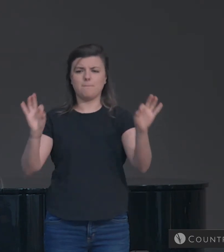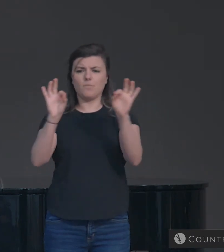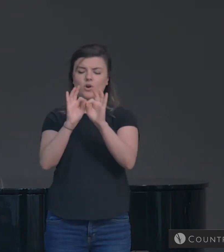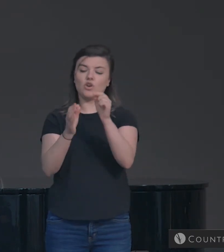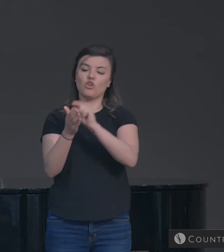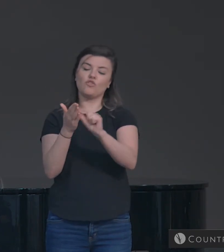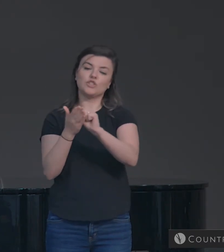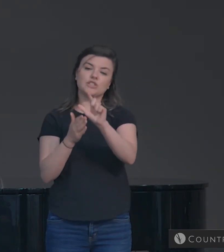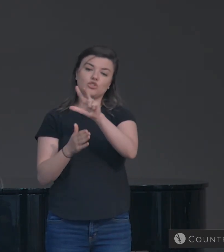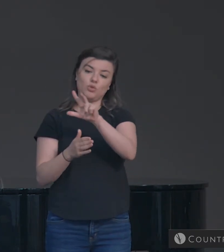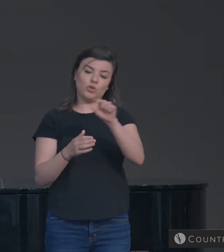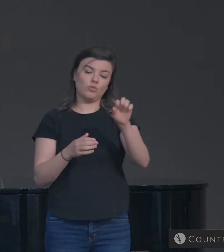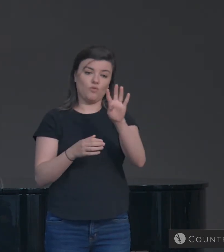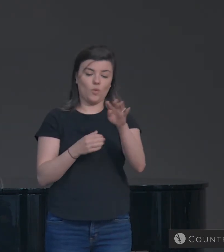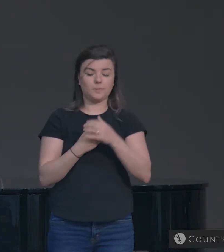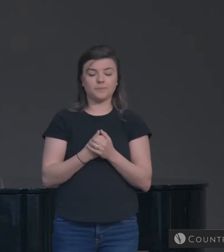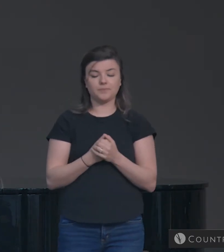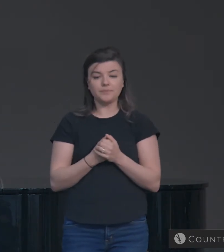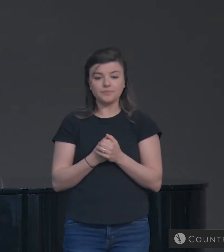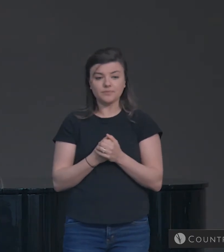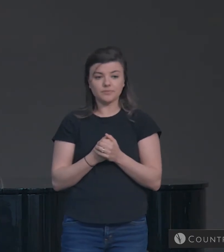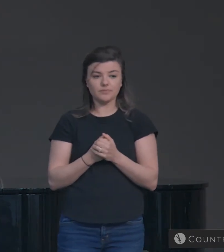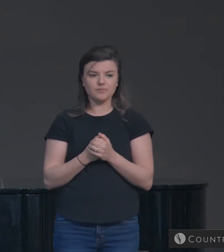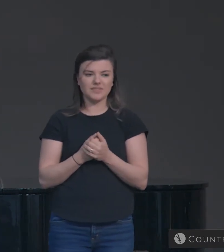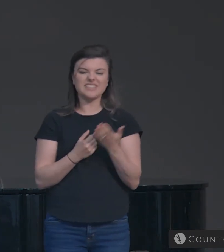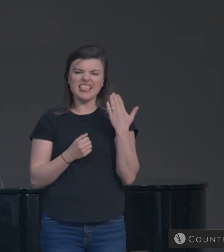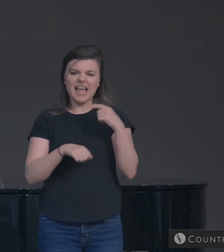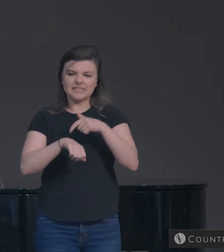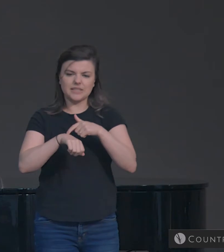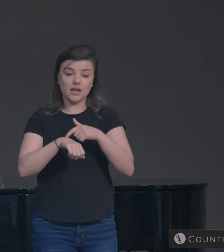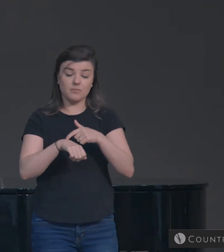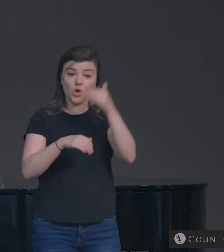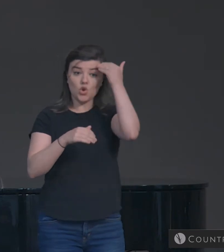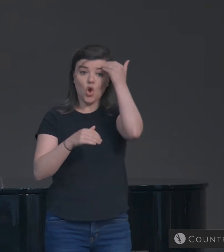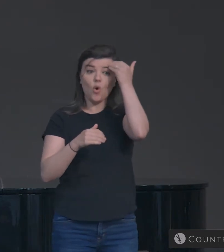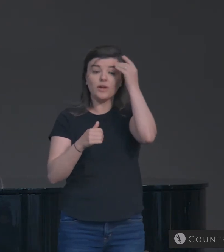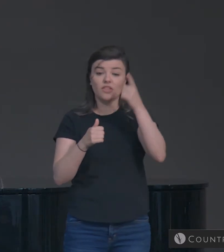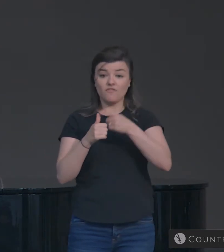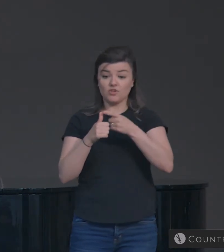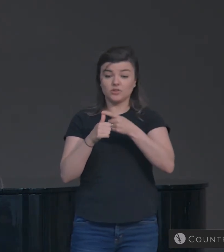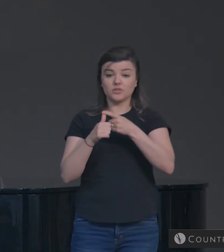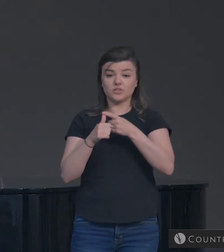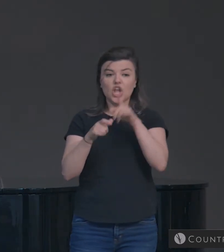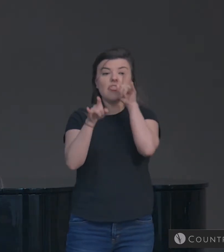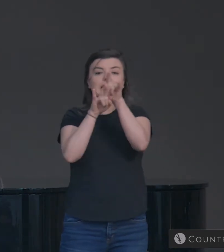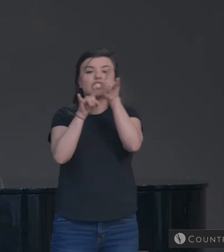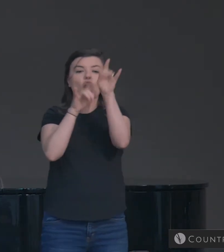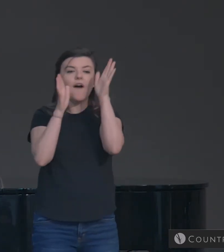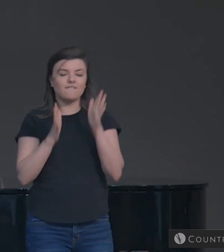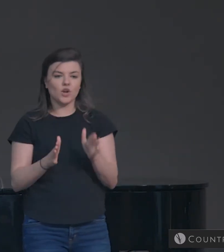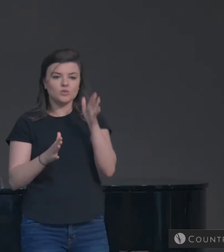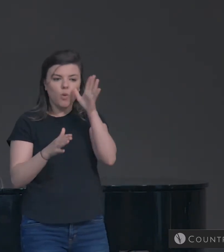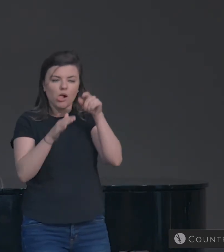Look at verses 3 and 4. From last time. says, Knowing this, first of all, that scoffers will come in the last days with